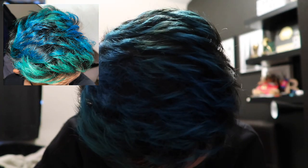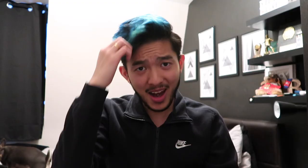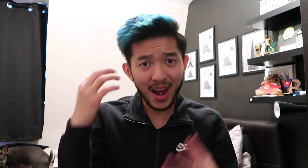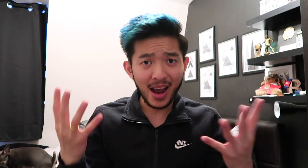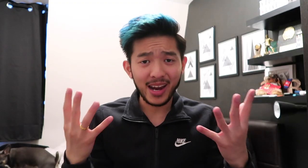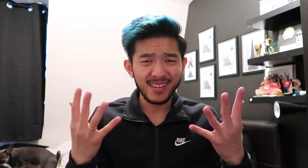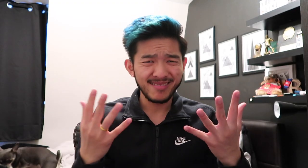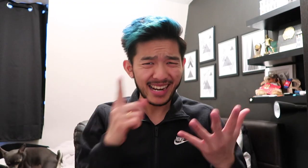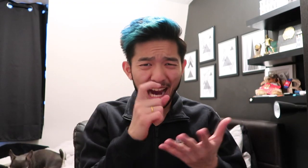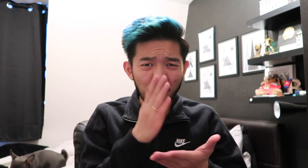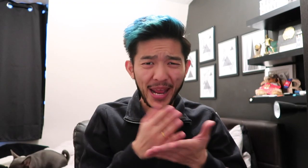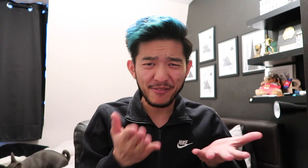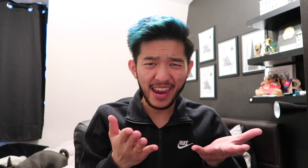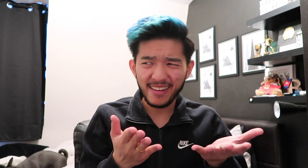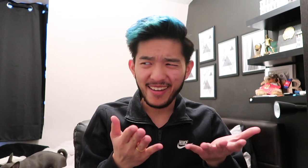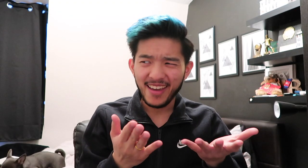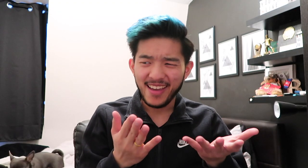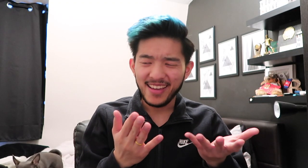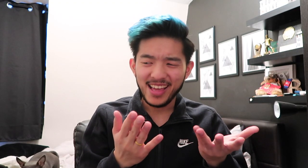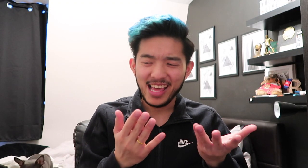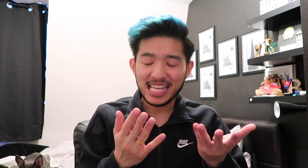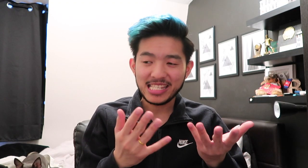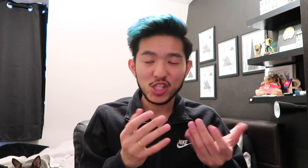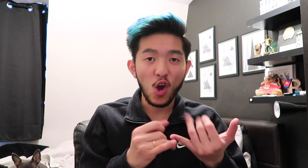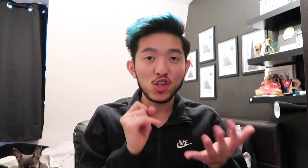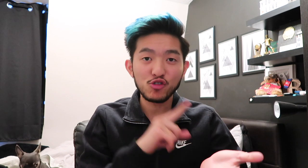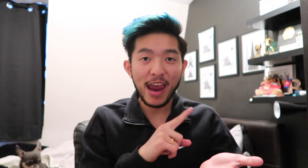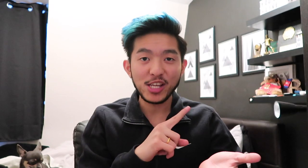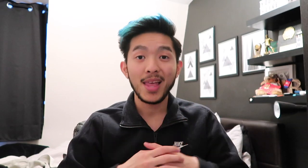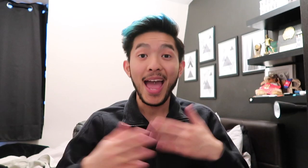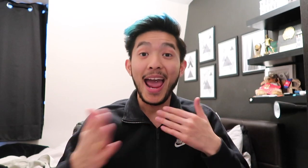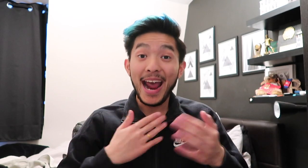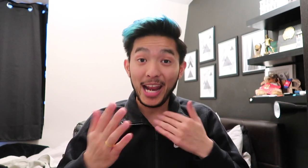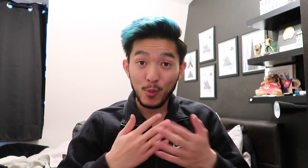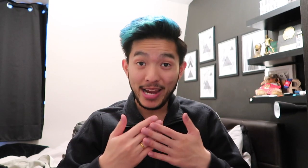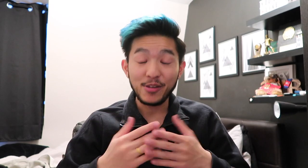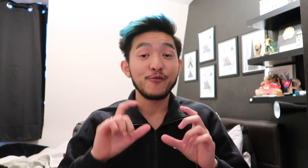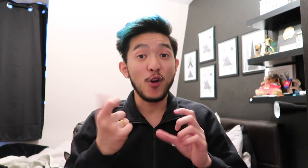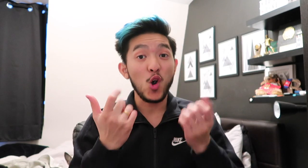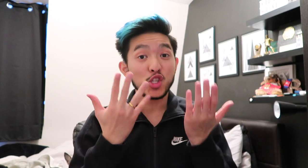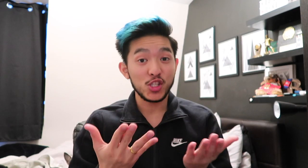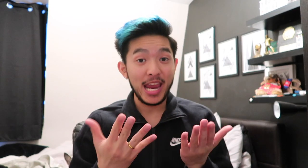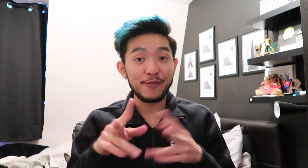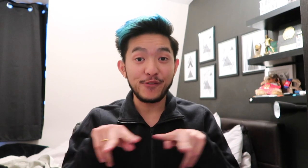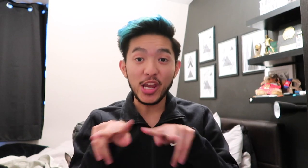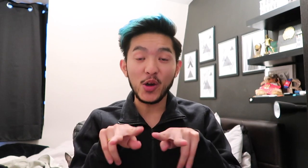Look, can you believe me? It's so strange. Anyway, for today's video,